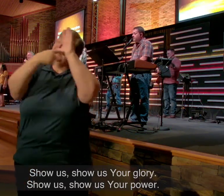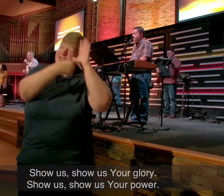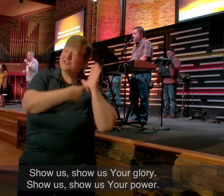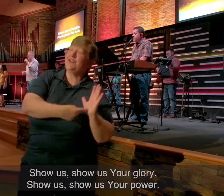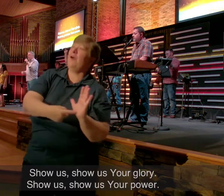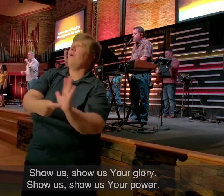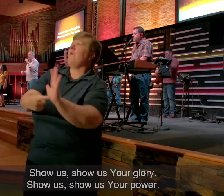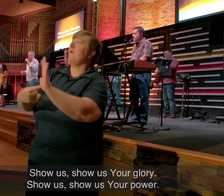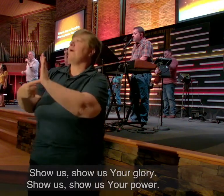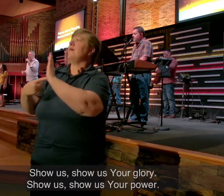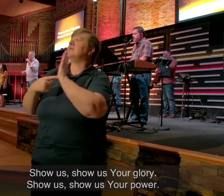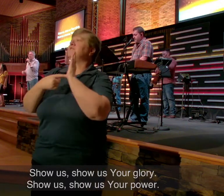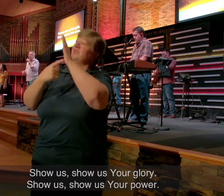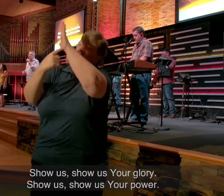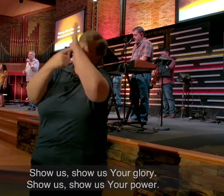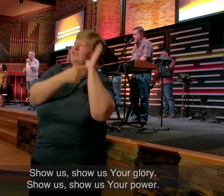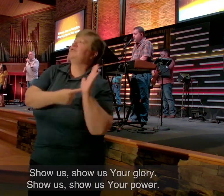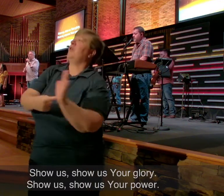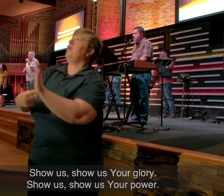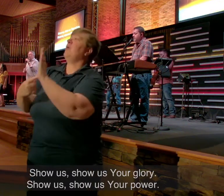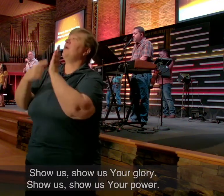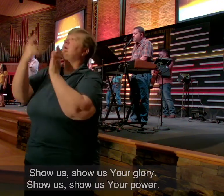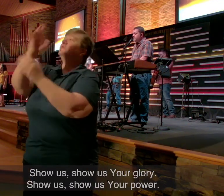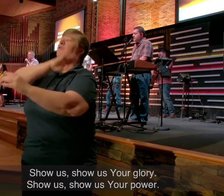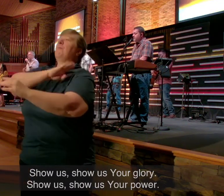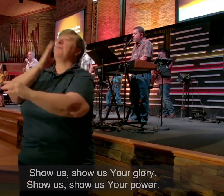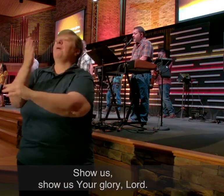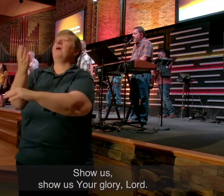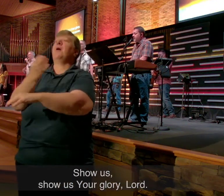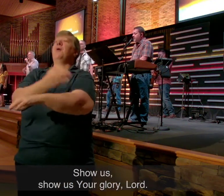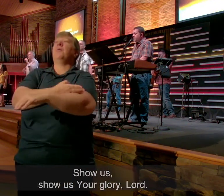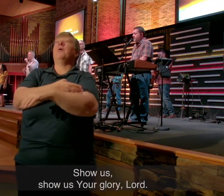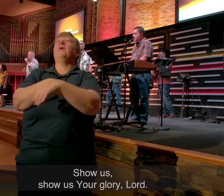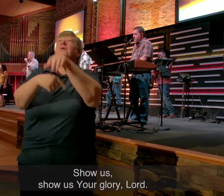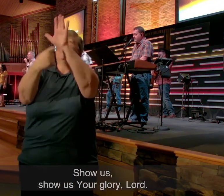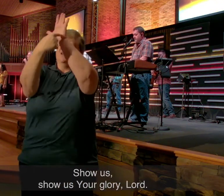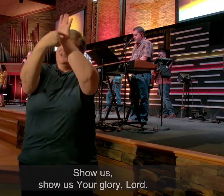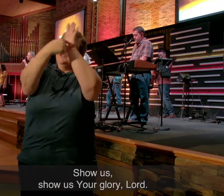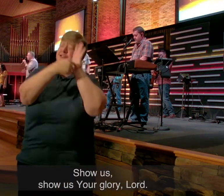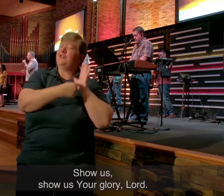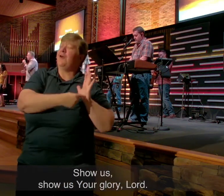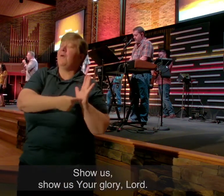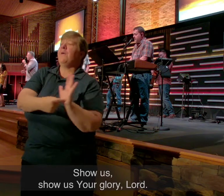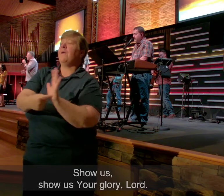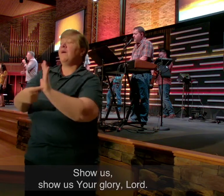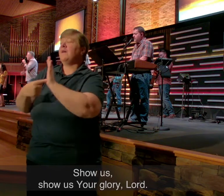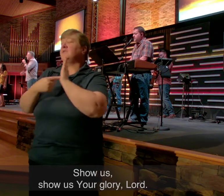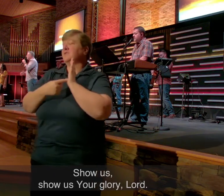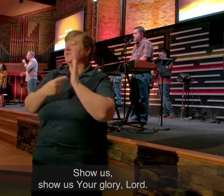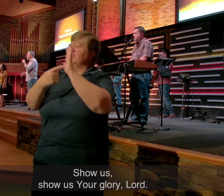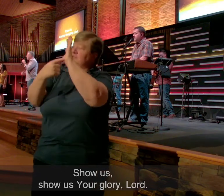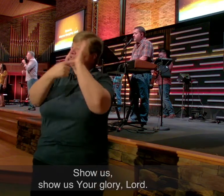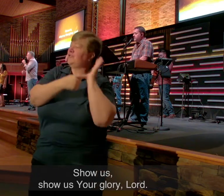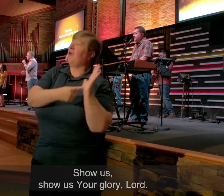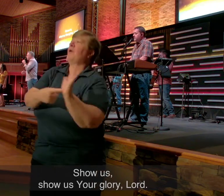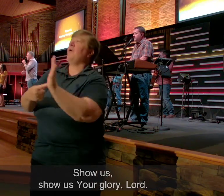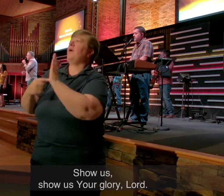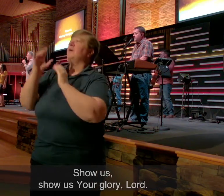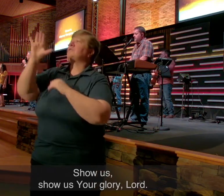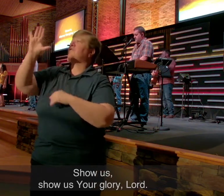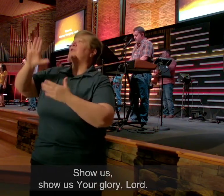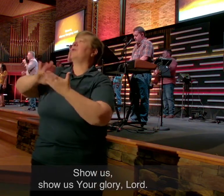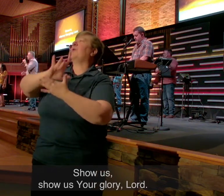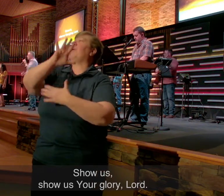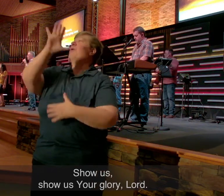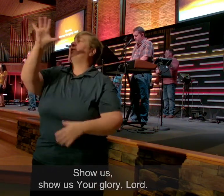Lord. Show us, show us your power. Show us, show us